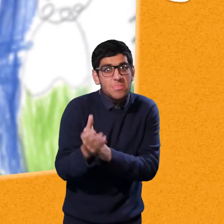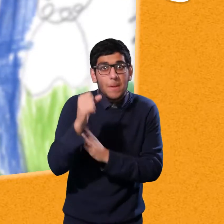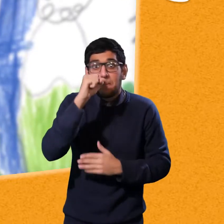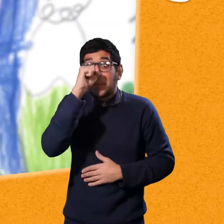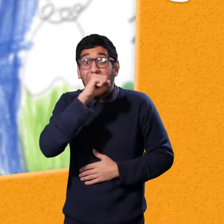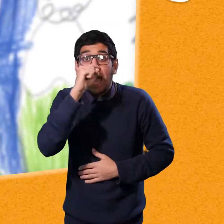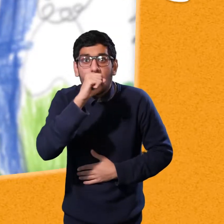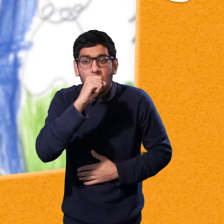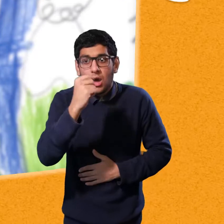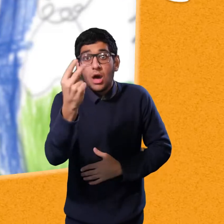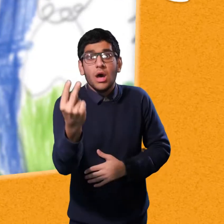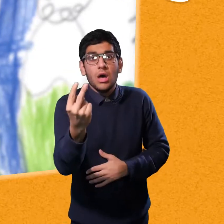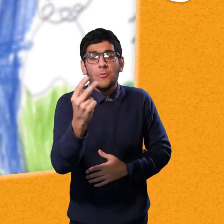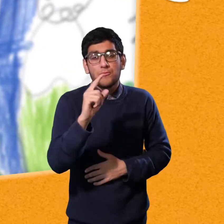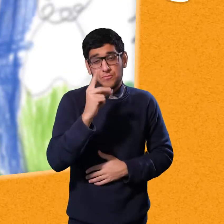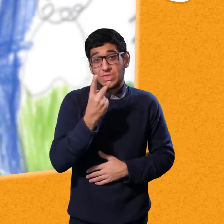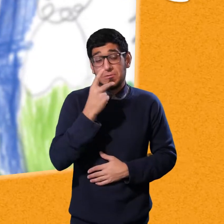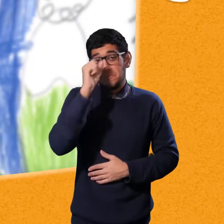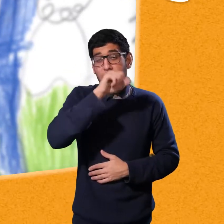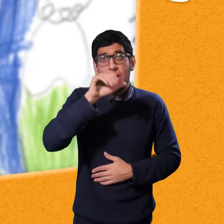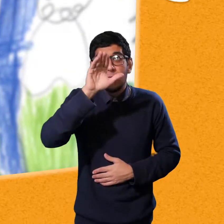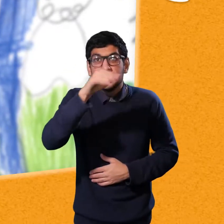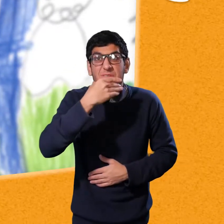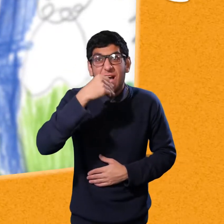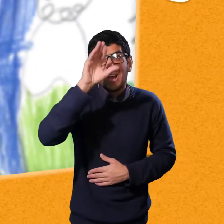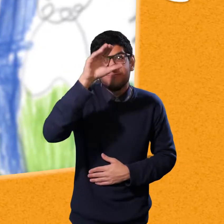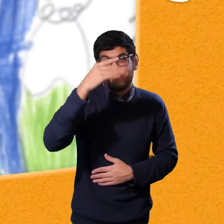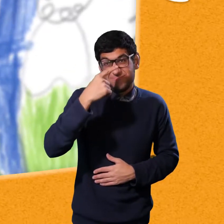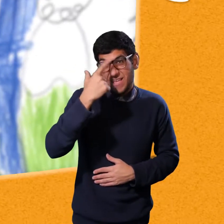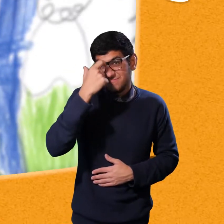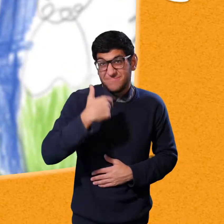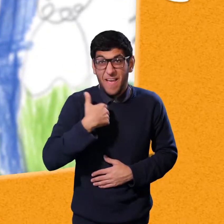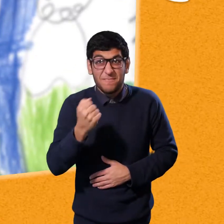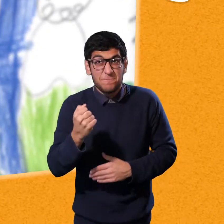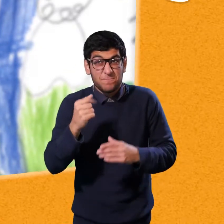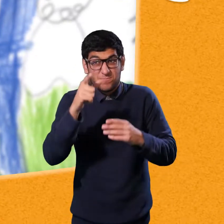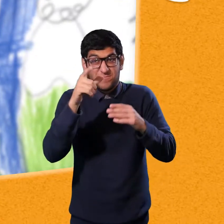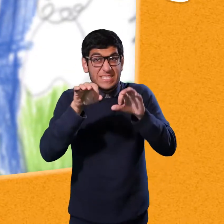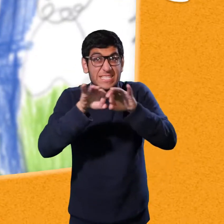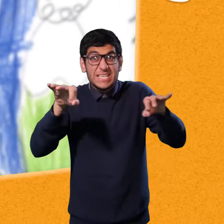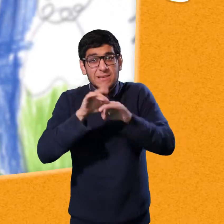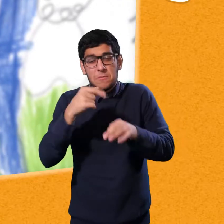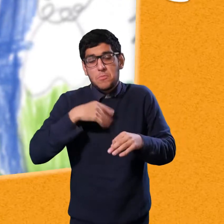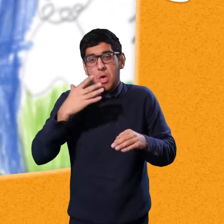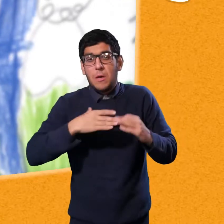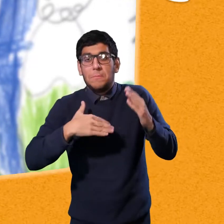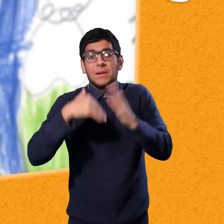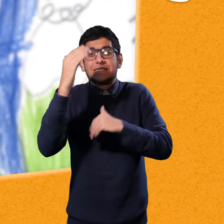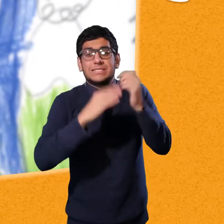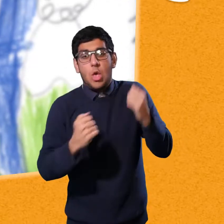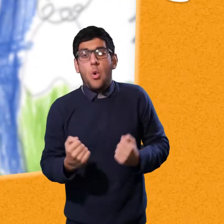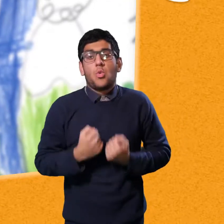wolf stood watching the little pigs, thinking, hmm, how delicious. The second little pig asked,